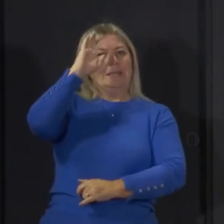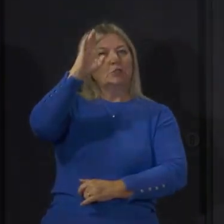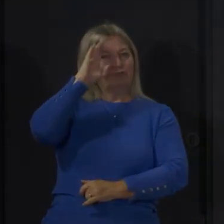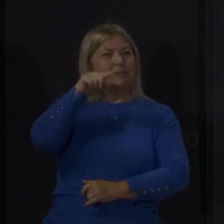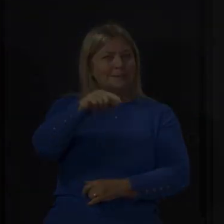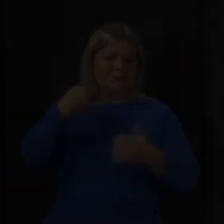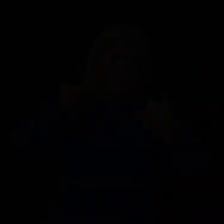a highly infectious one.